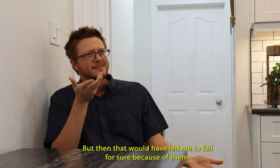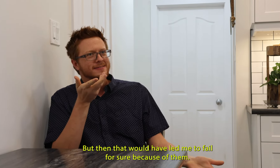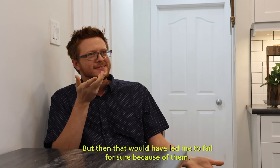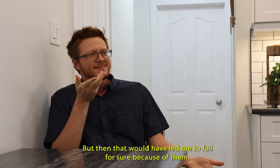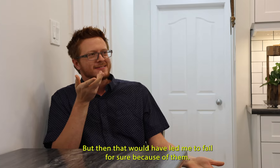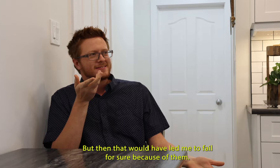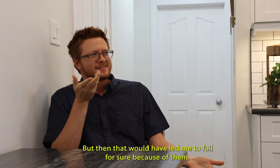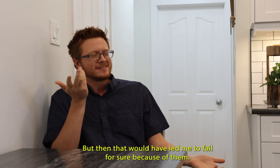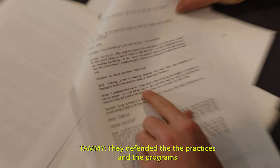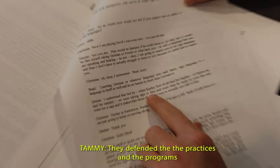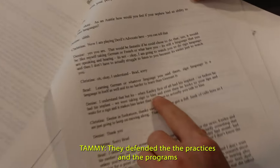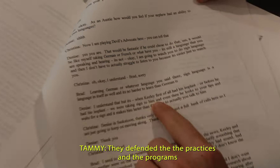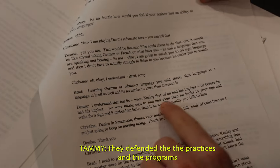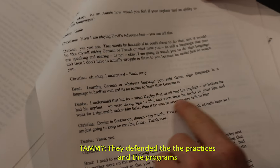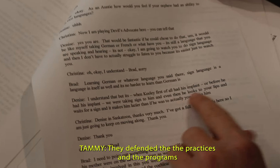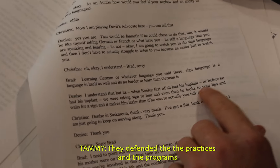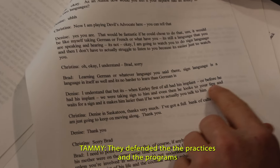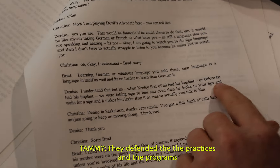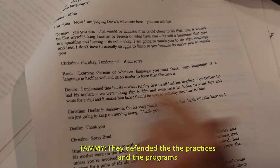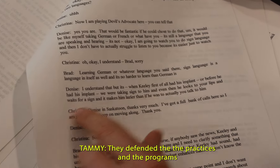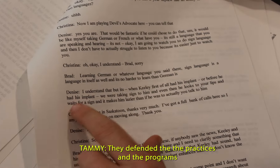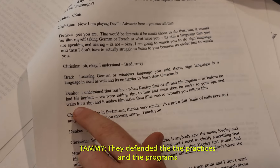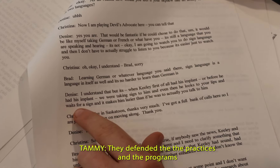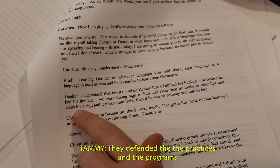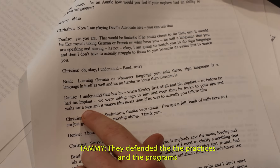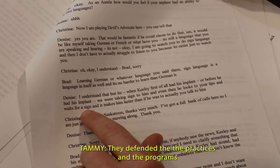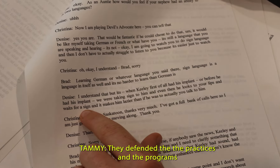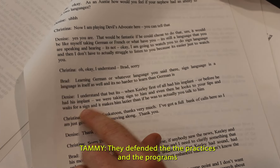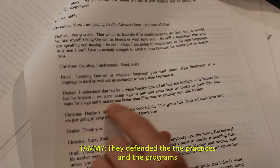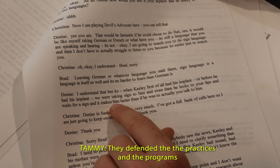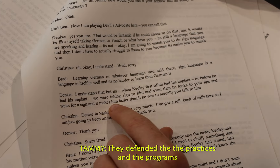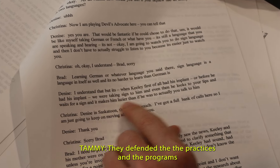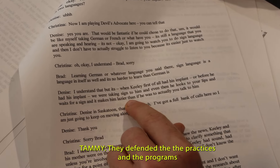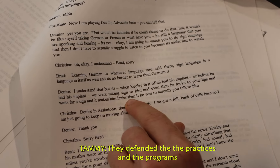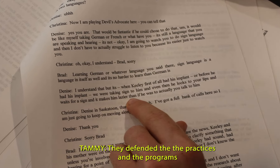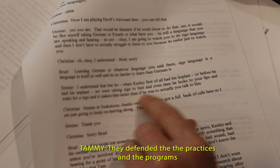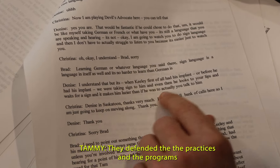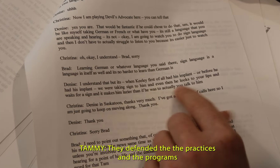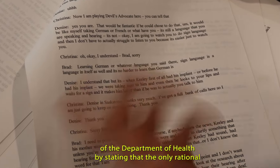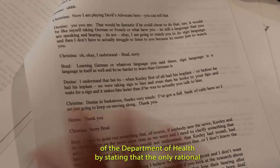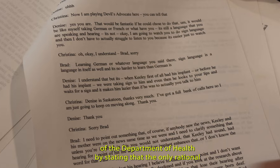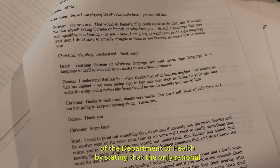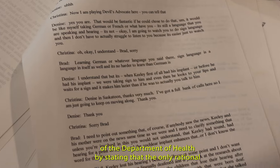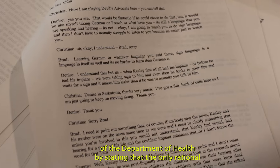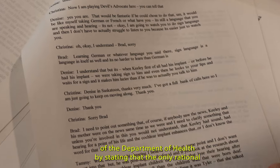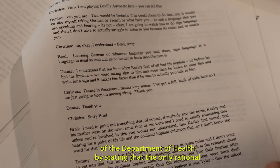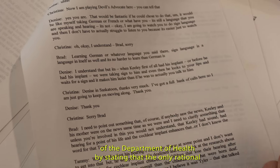of them. They defended the, the practices and the programs of the Department of Health